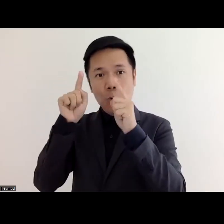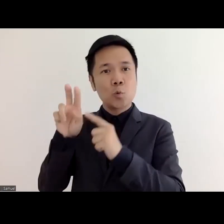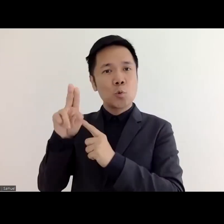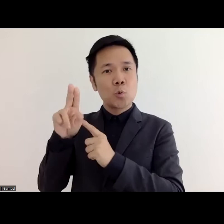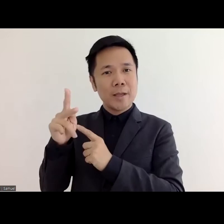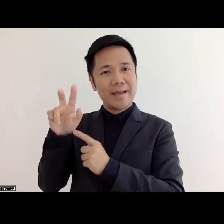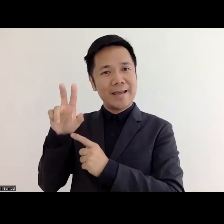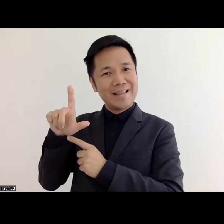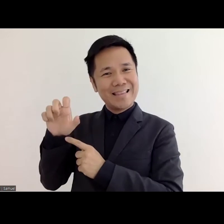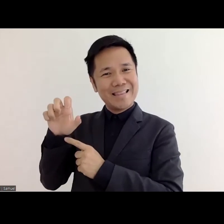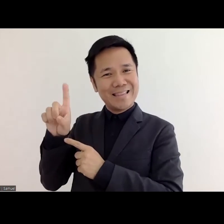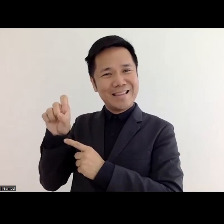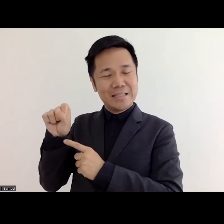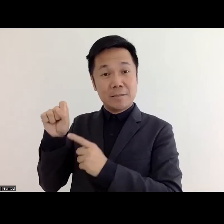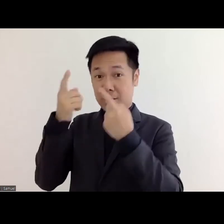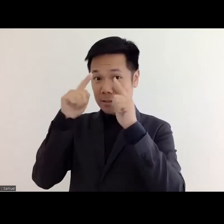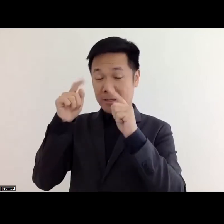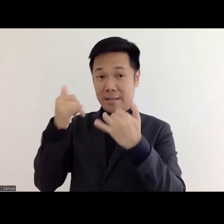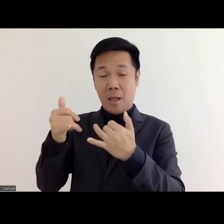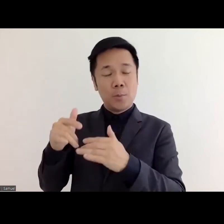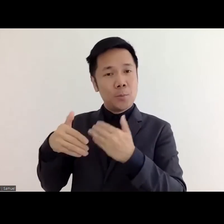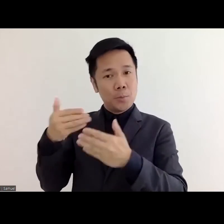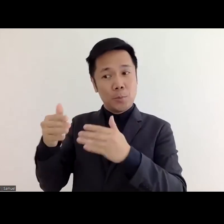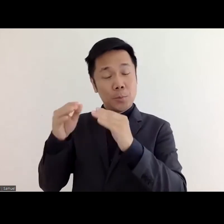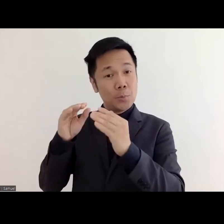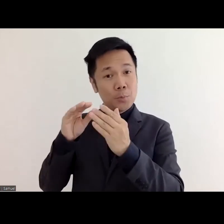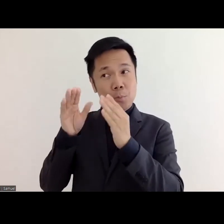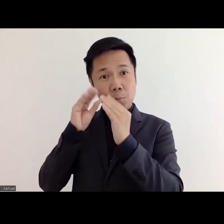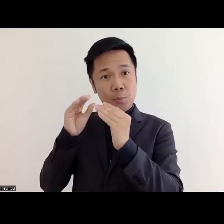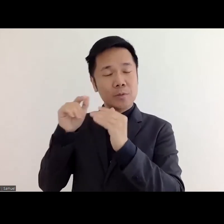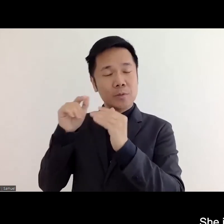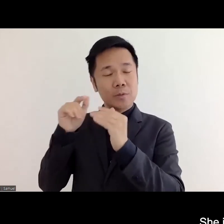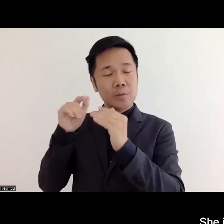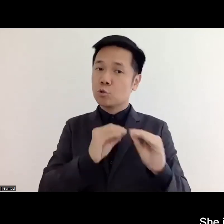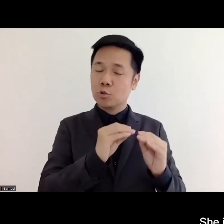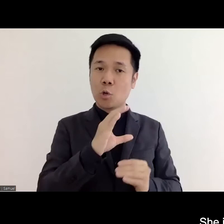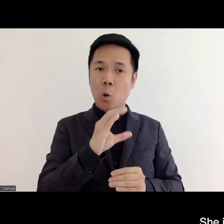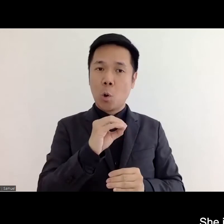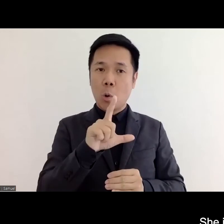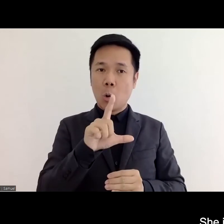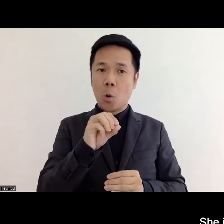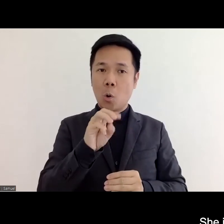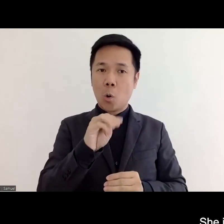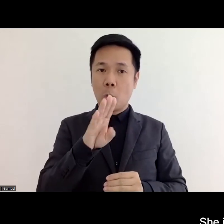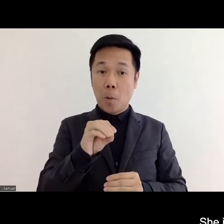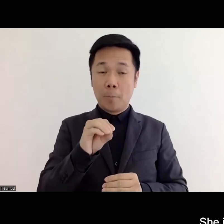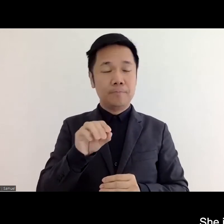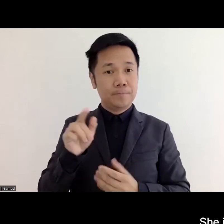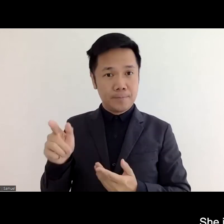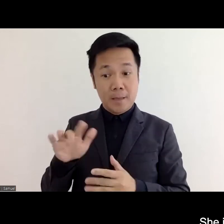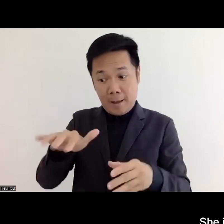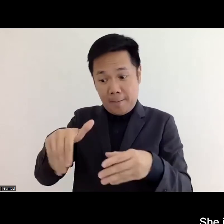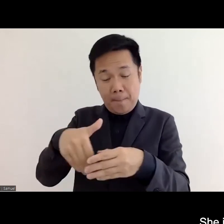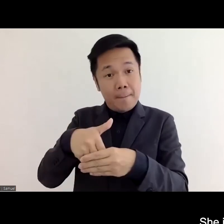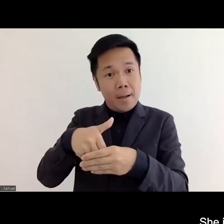lecturer at the university of colonia and the university of colombo she is a board member of